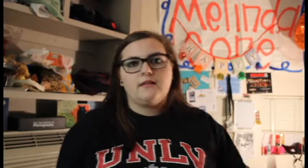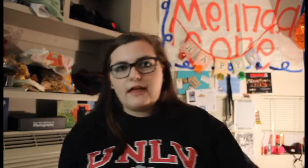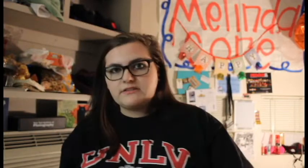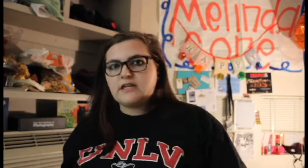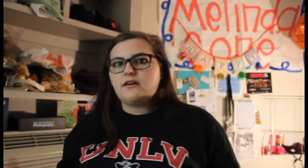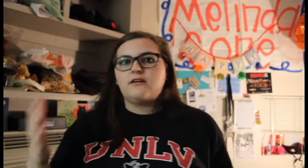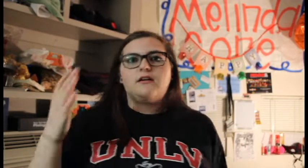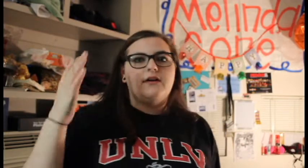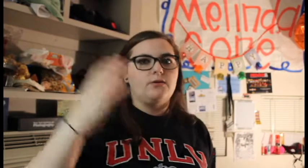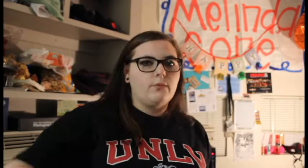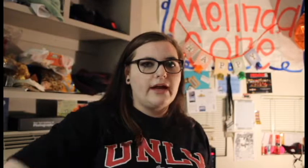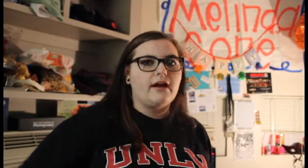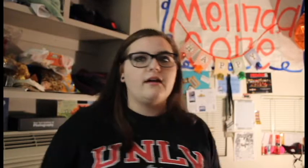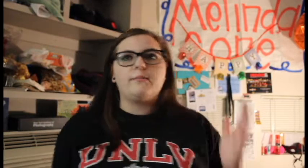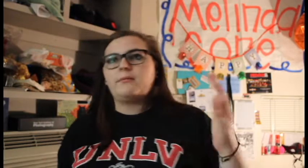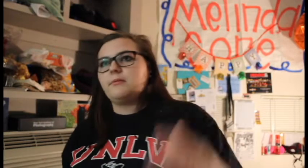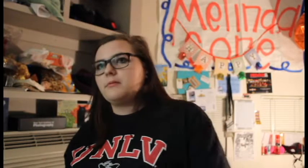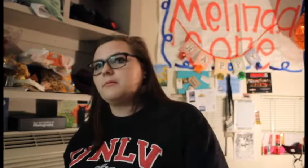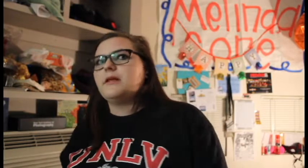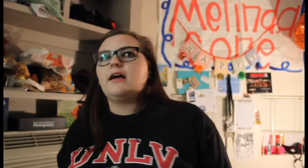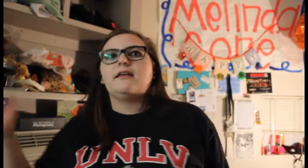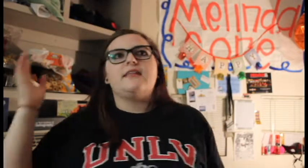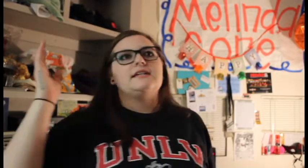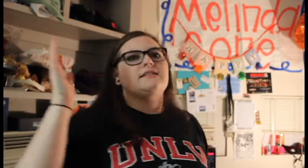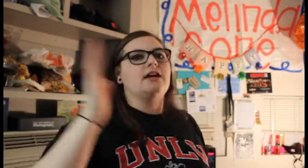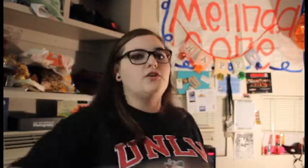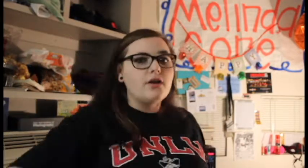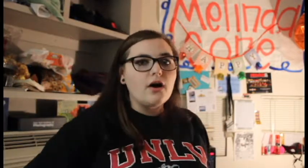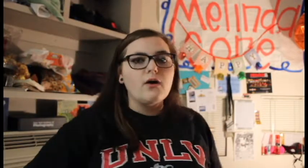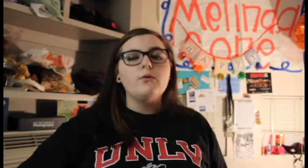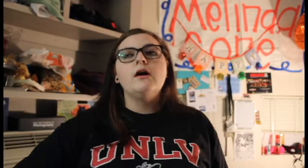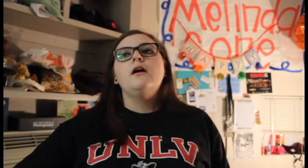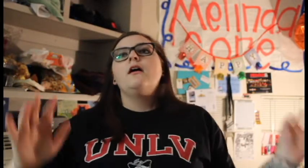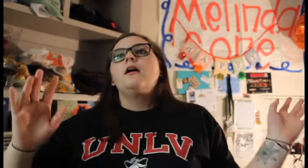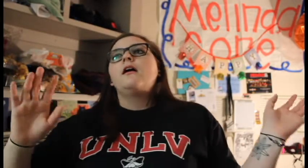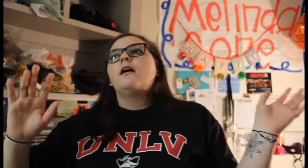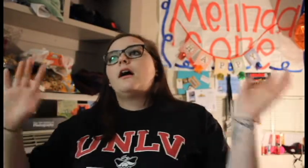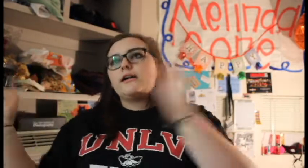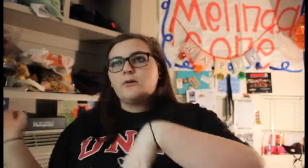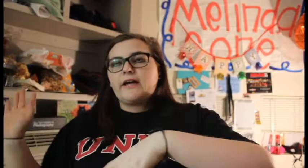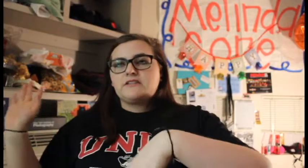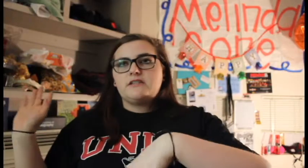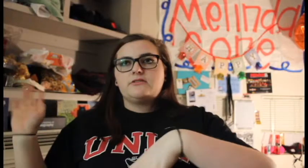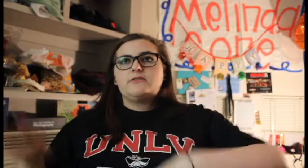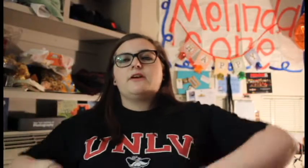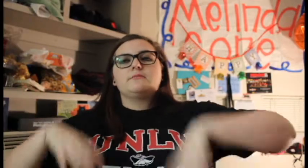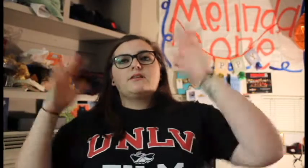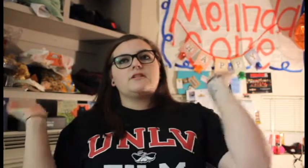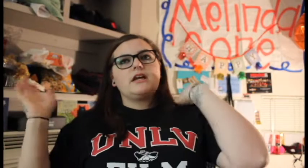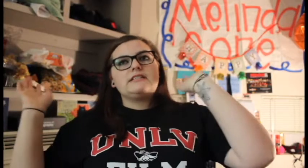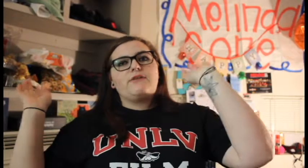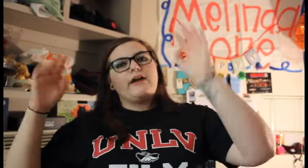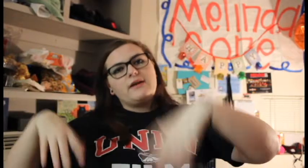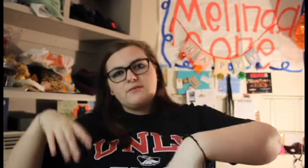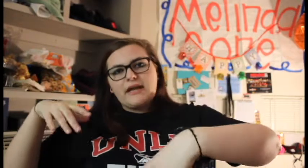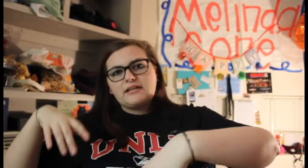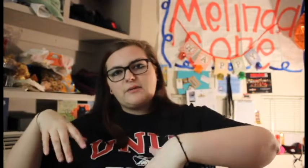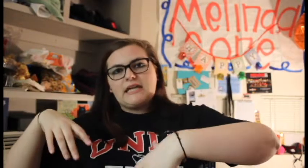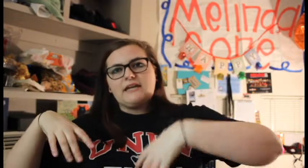left here are you aware blah blah blah blah they said no. I go back to the other FMs and I was like it's fine we have the backup key and